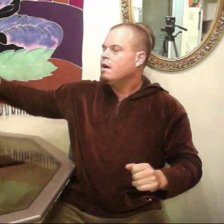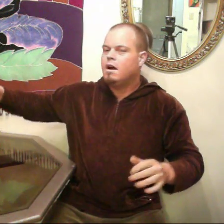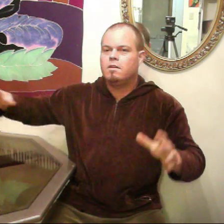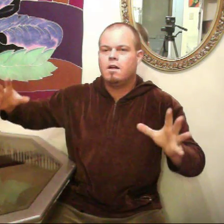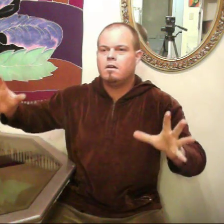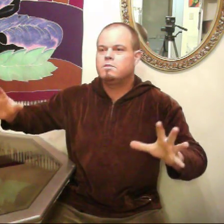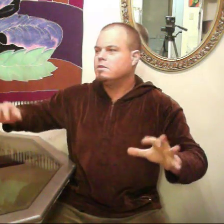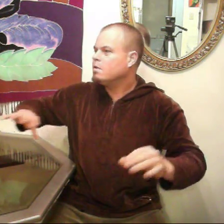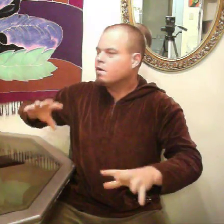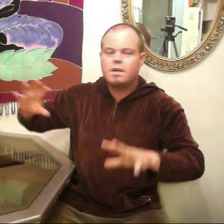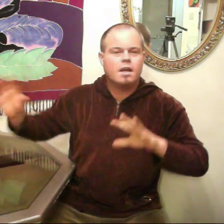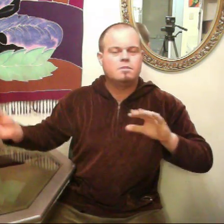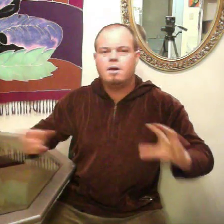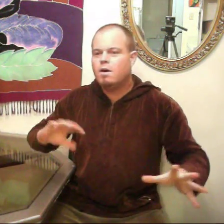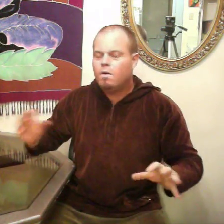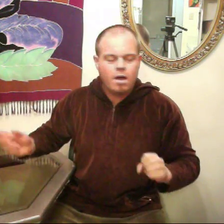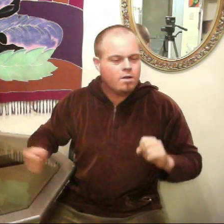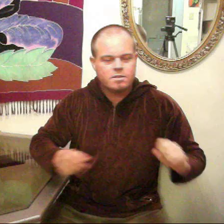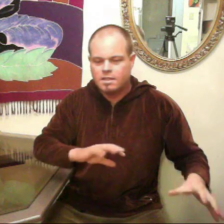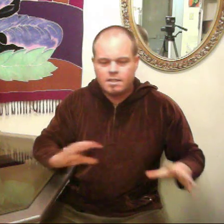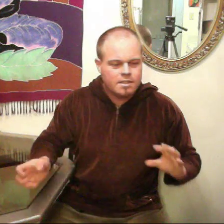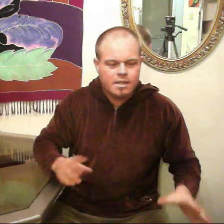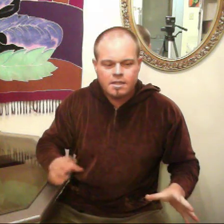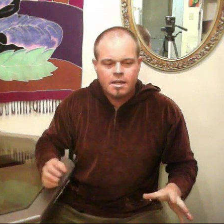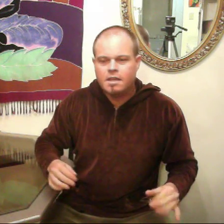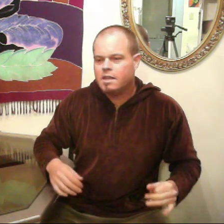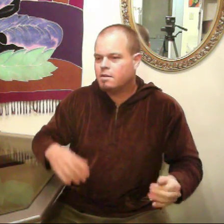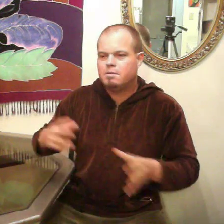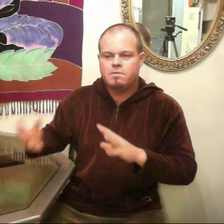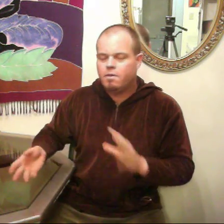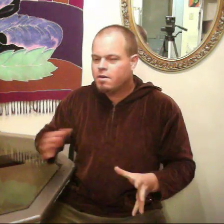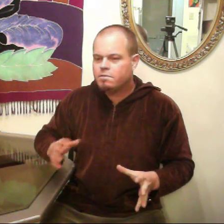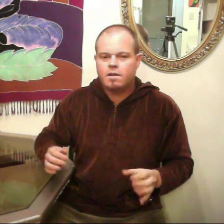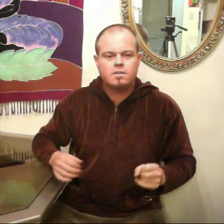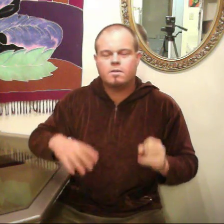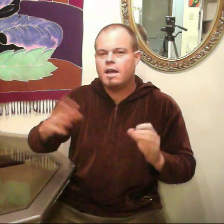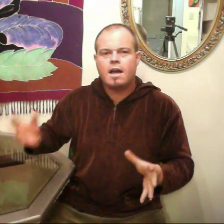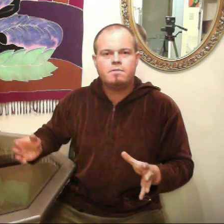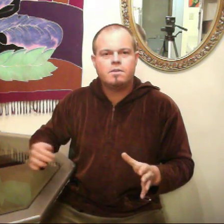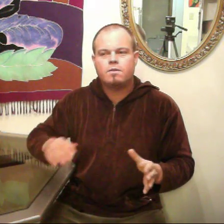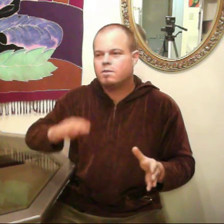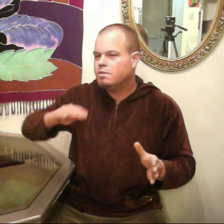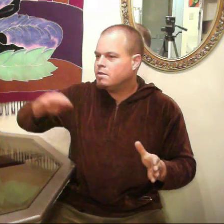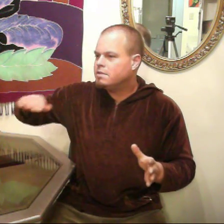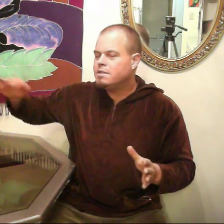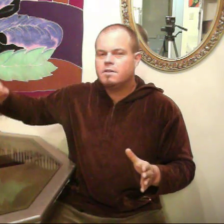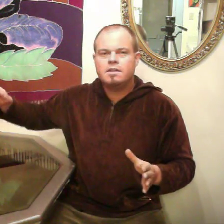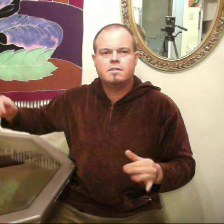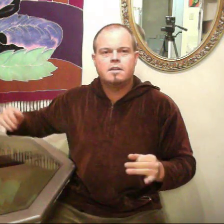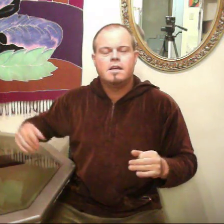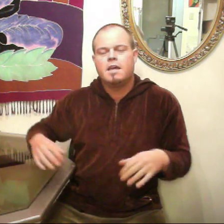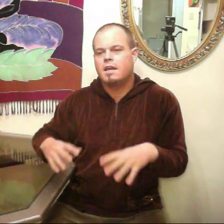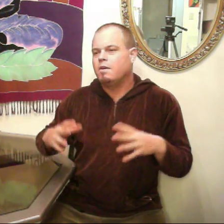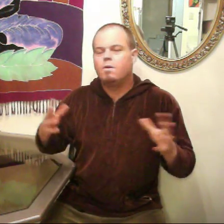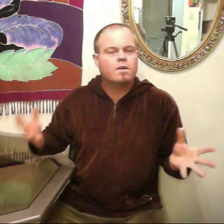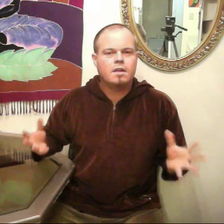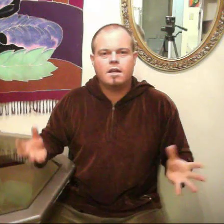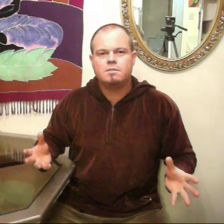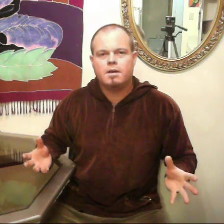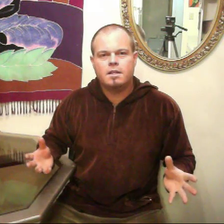I'll, I'll just organize my whole house and clean either before the flush or after or doing a series, and I organize my